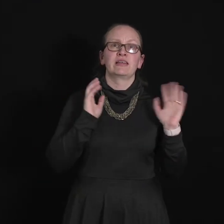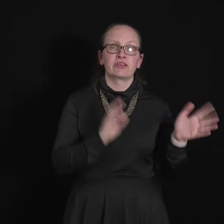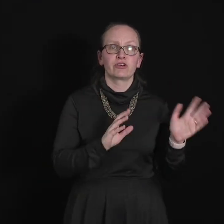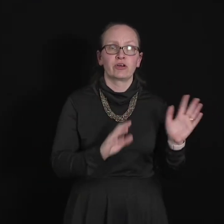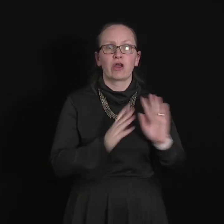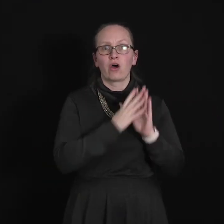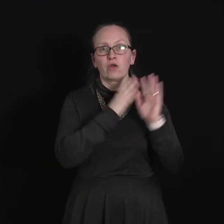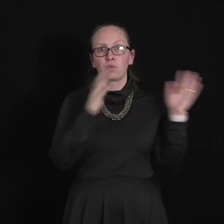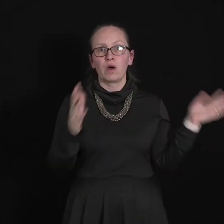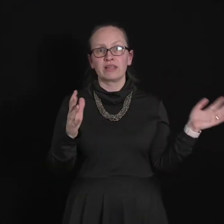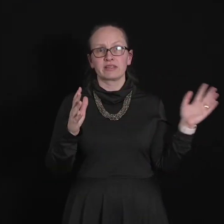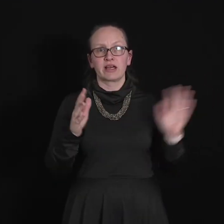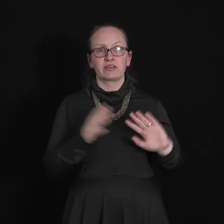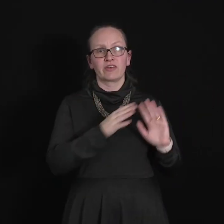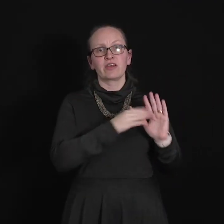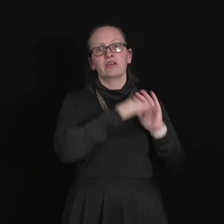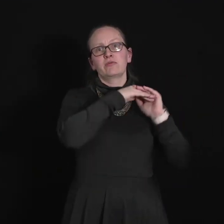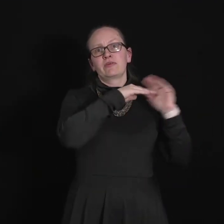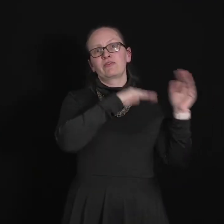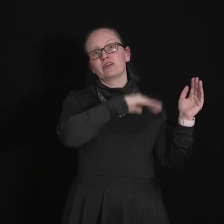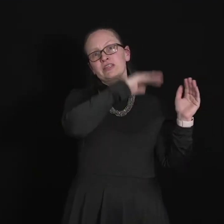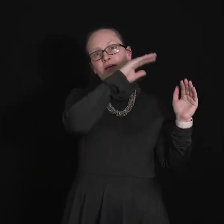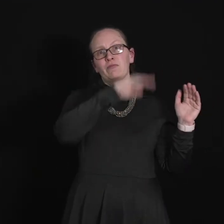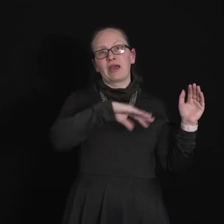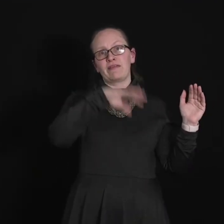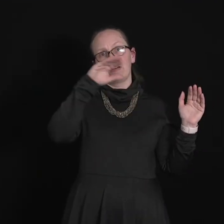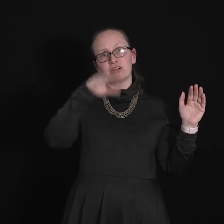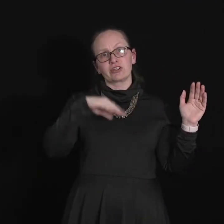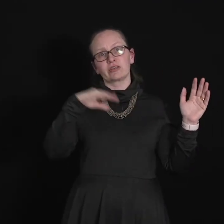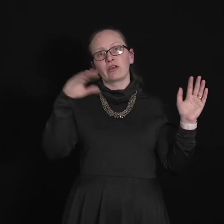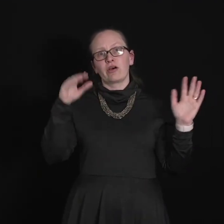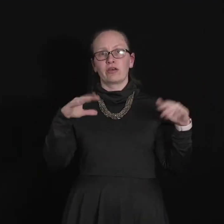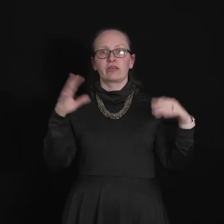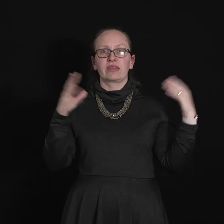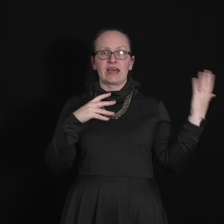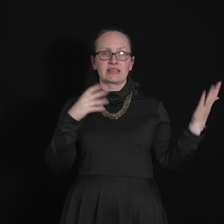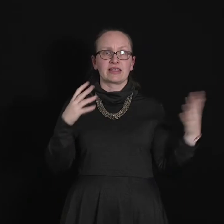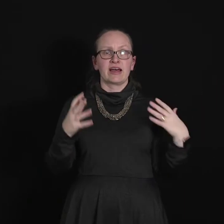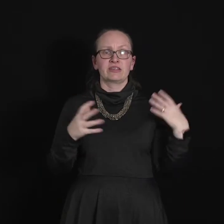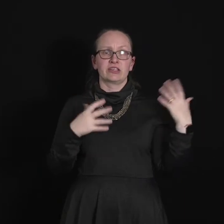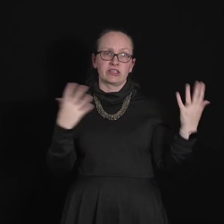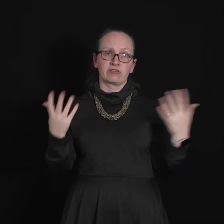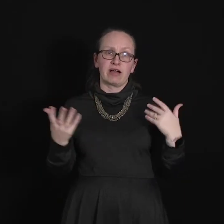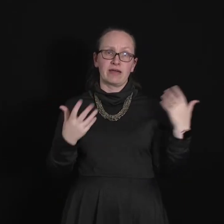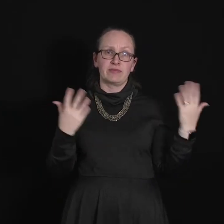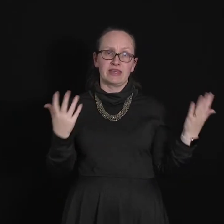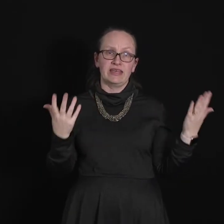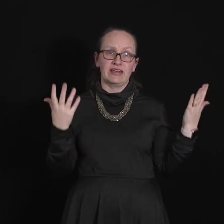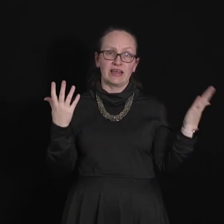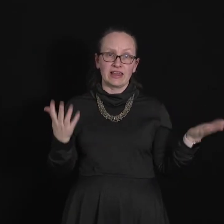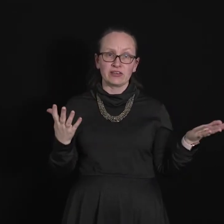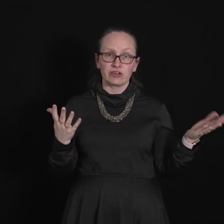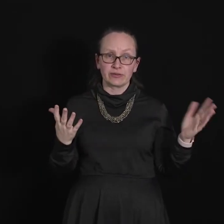electron on one side of it we've got some wave function on that side to describe the electron